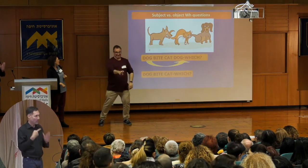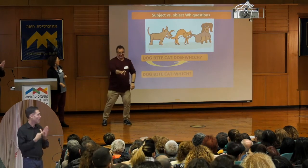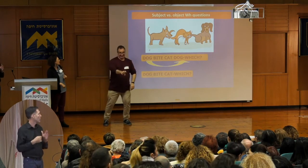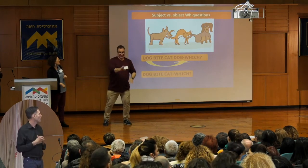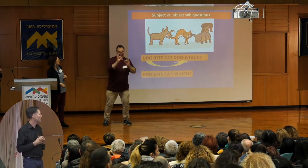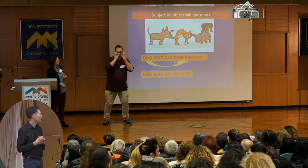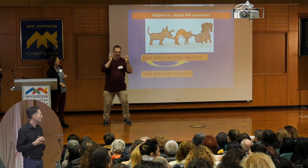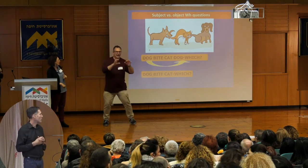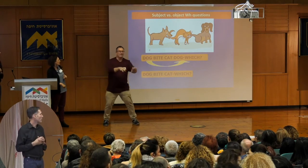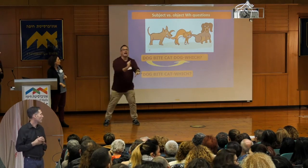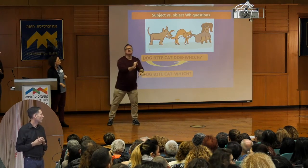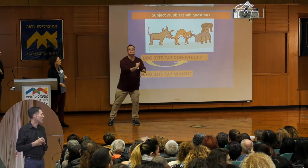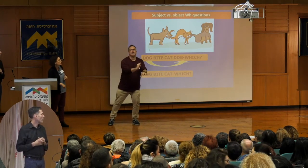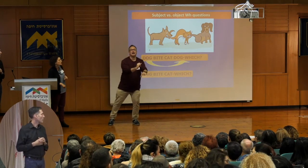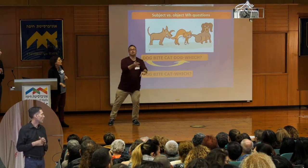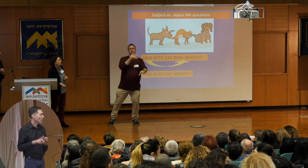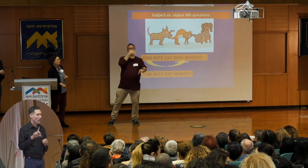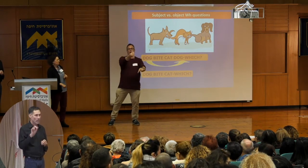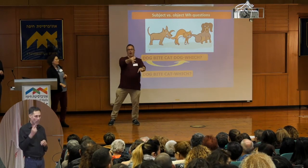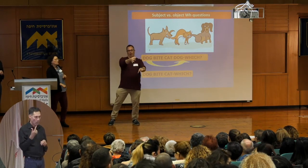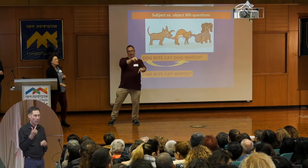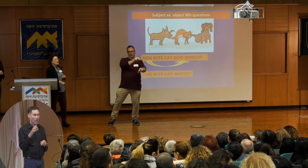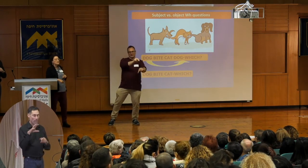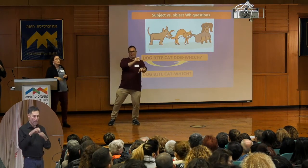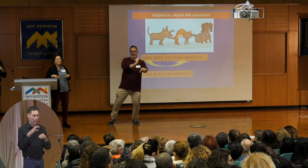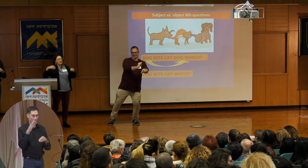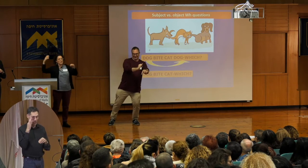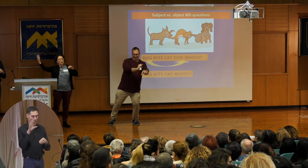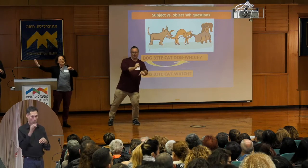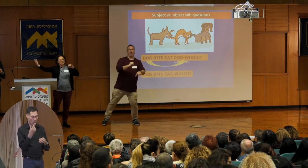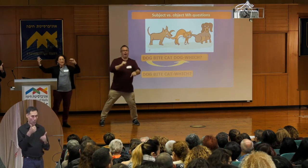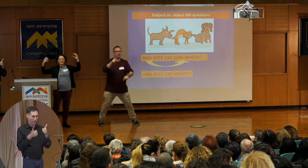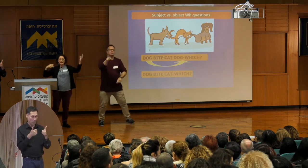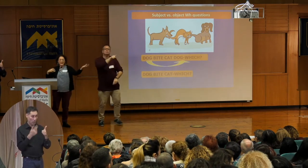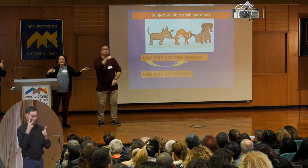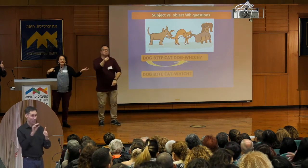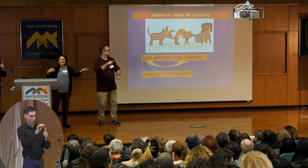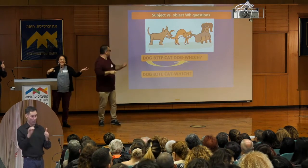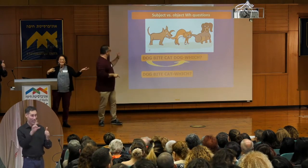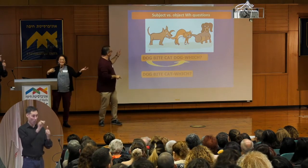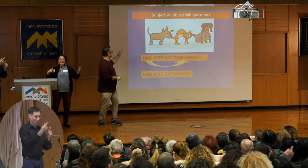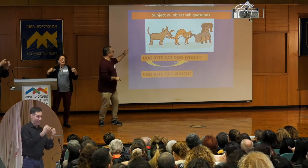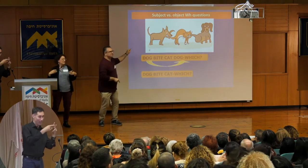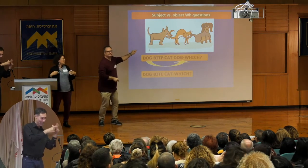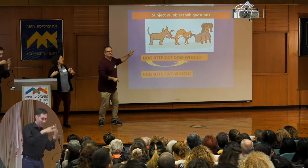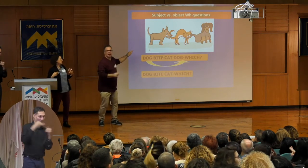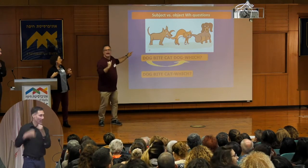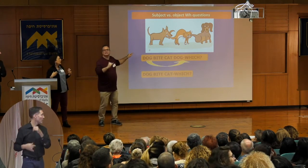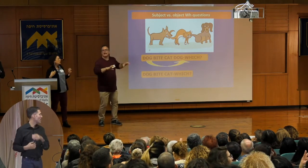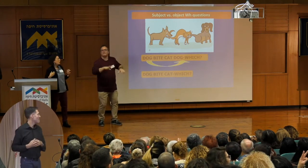bite, cat, dog which? You see there is a movement, the dog in the beginning and in the end. Right? And we